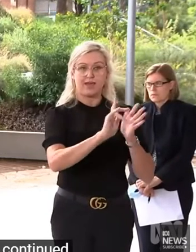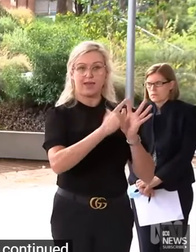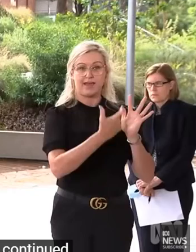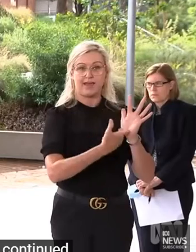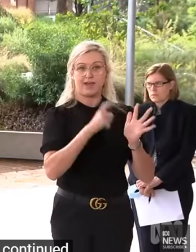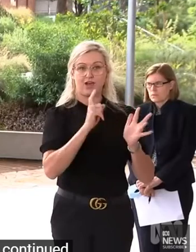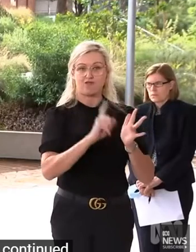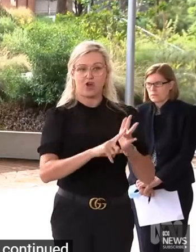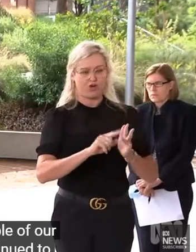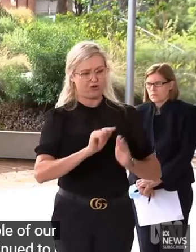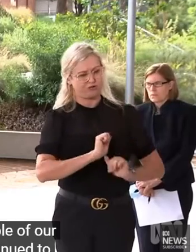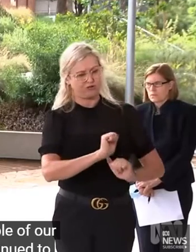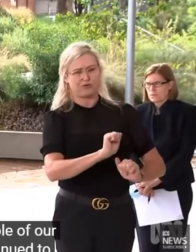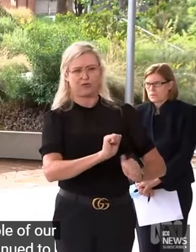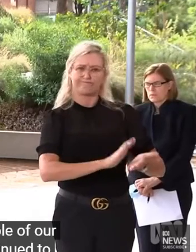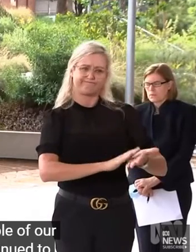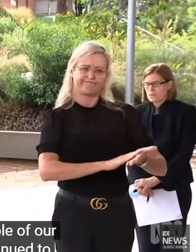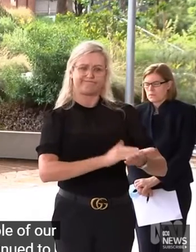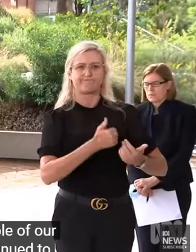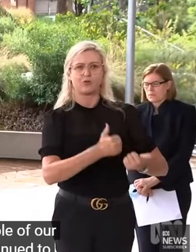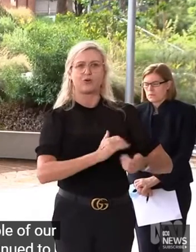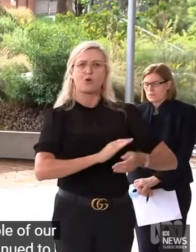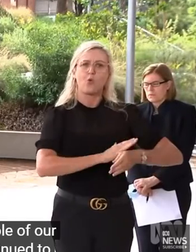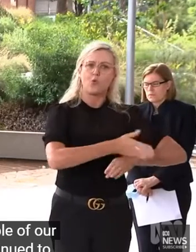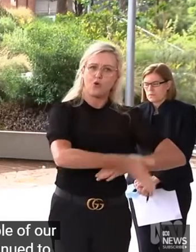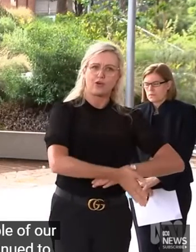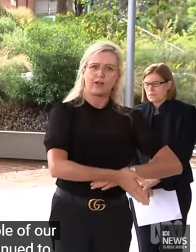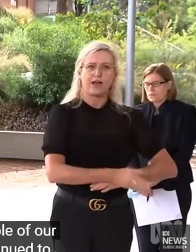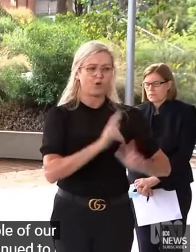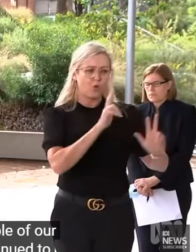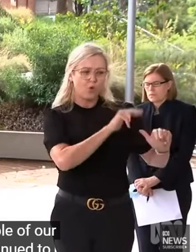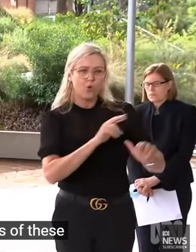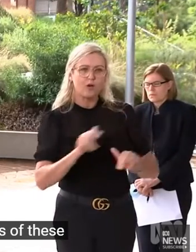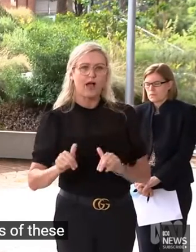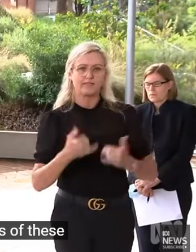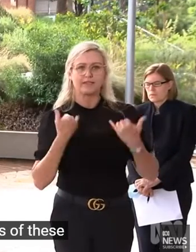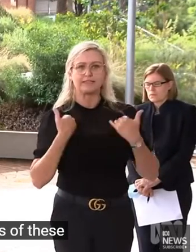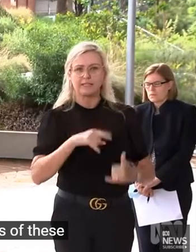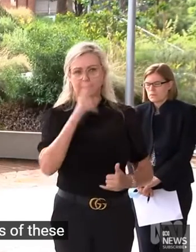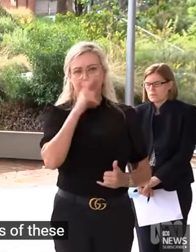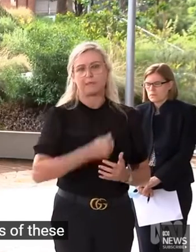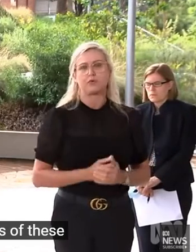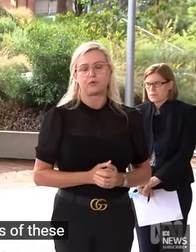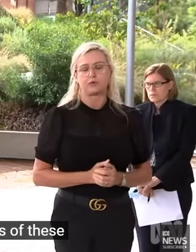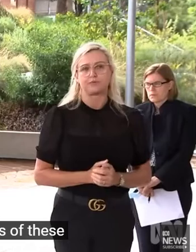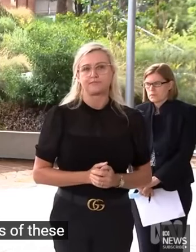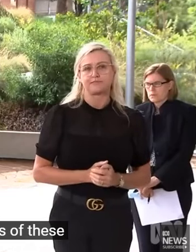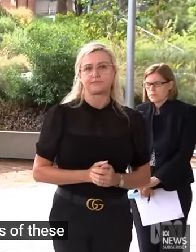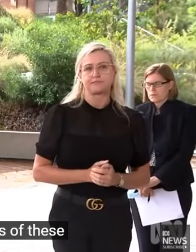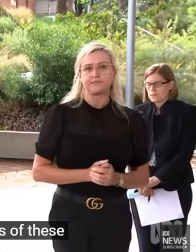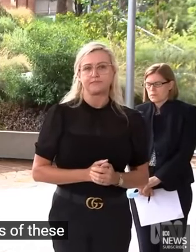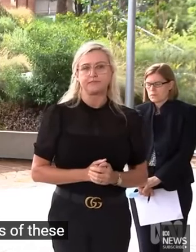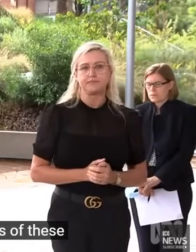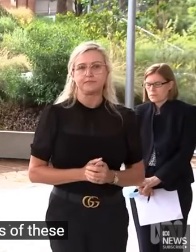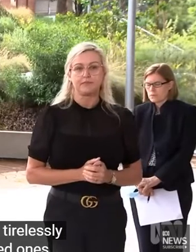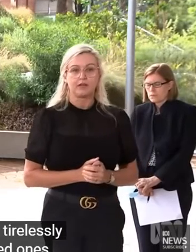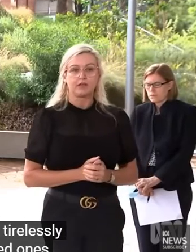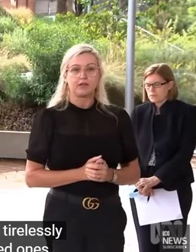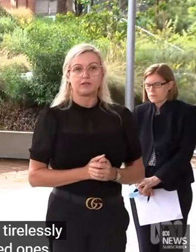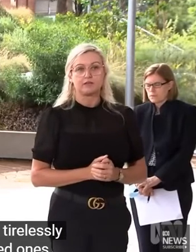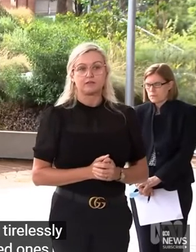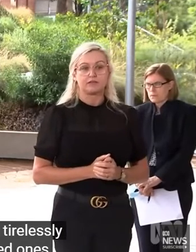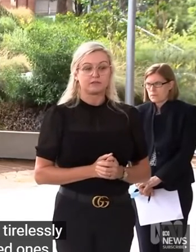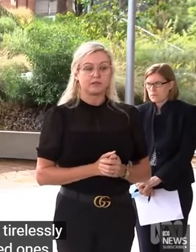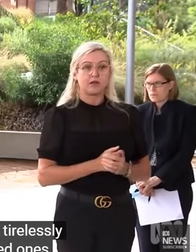day in, day out, working tirelessly to look after our loved ones across New South Wales. In relation to the specifics of their